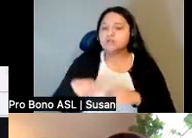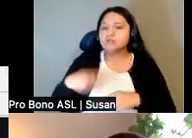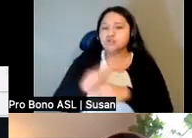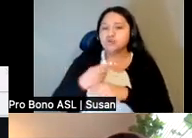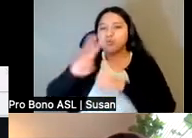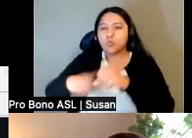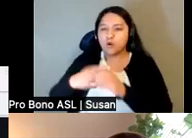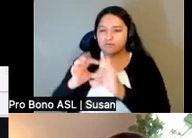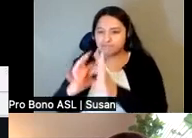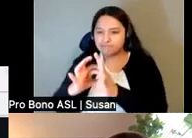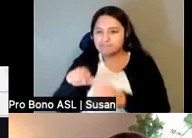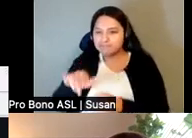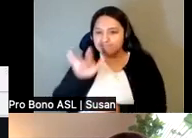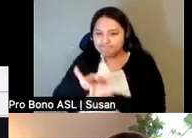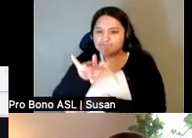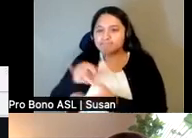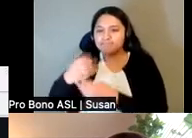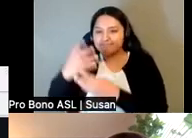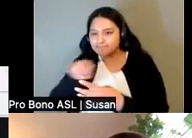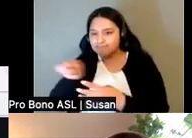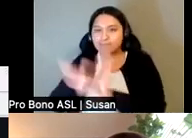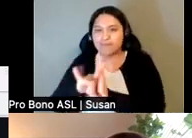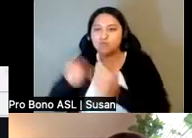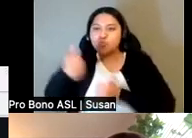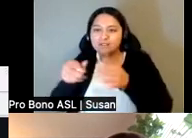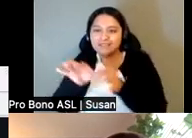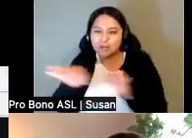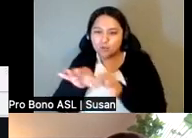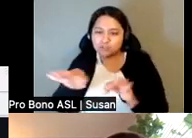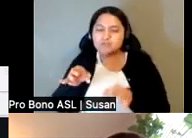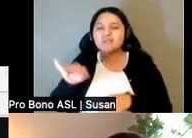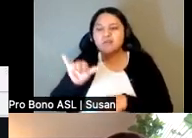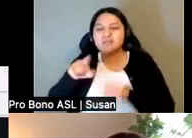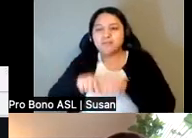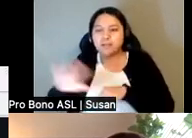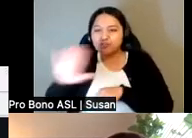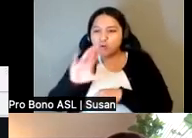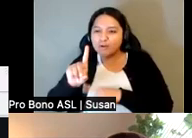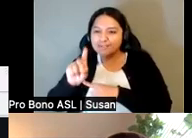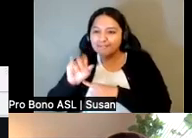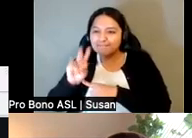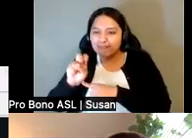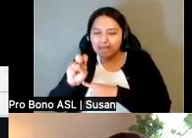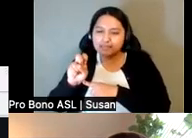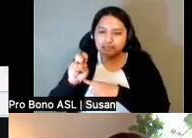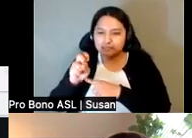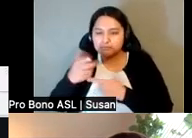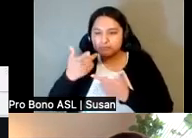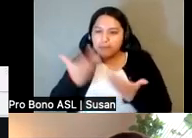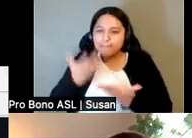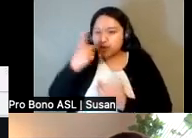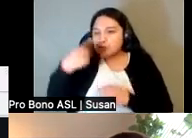to access the interpreting tool depending on the device you're using. Si tiene algún problema, favor de comunicarse con Yvonne, la